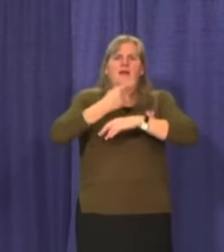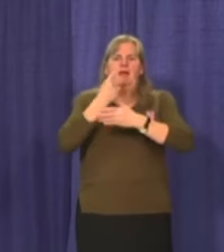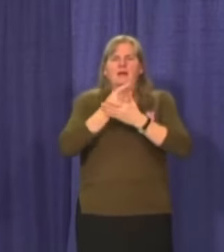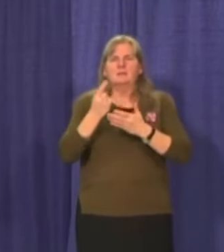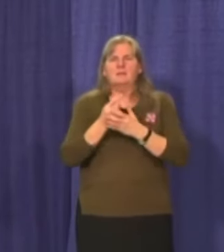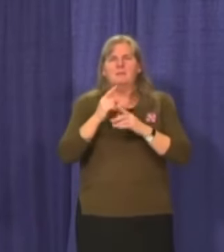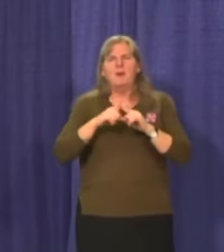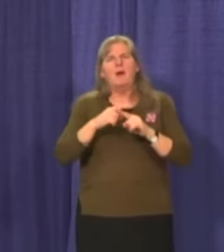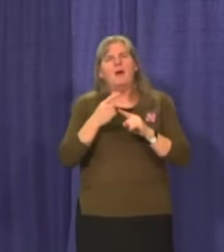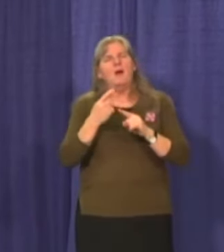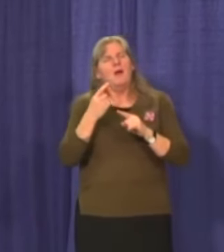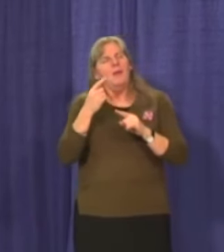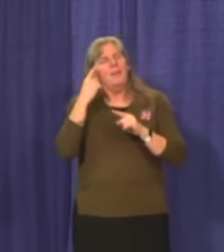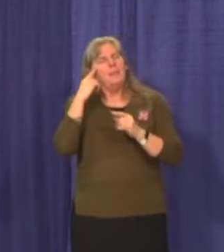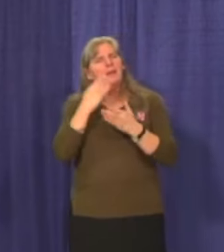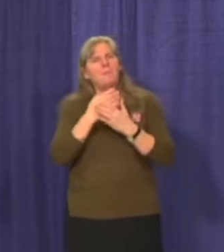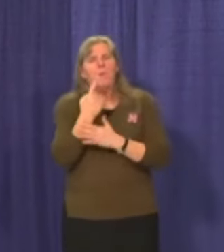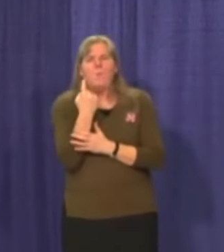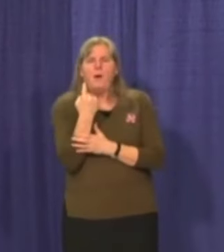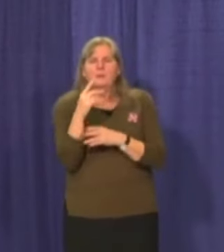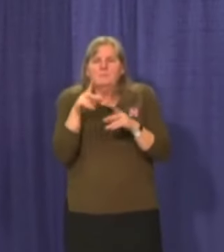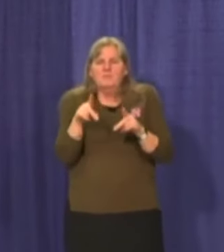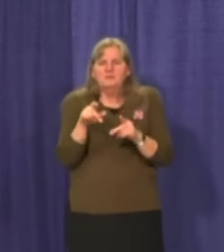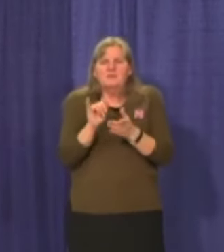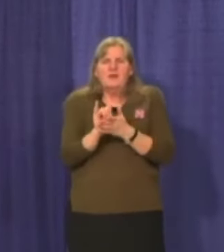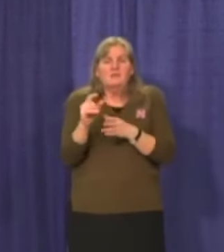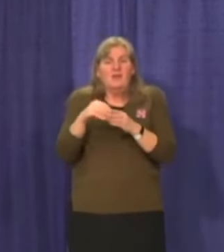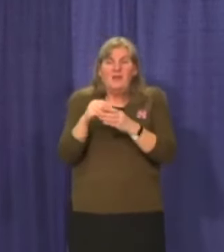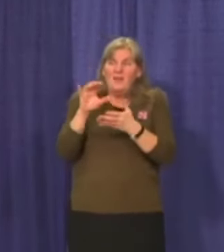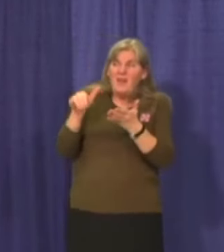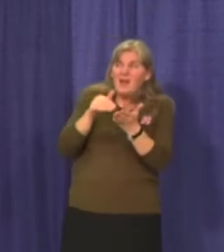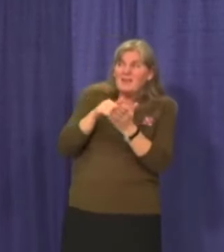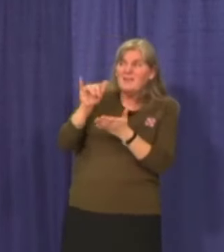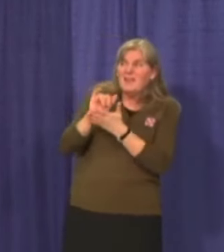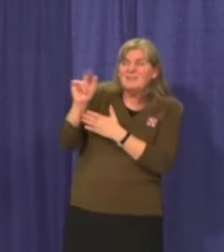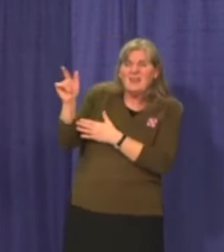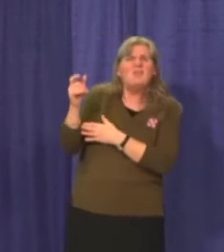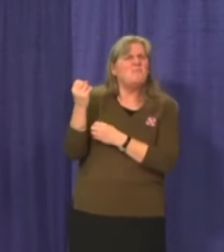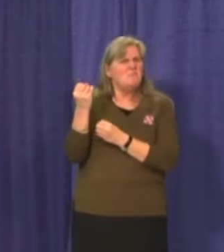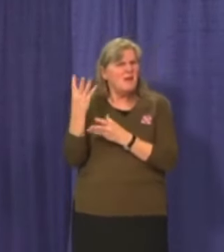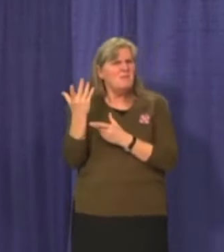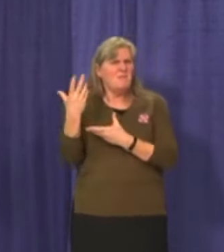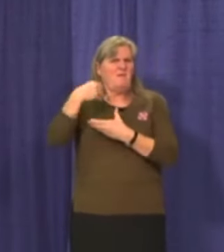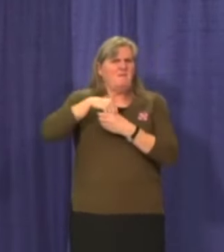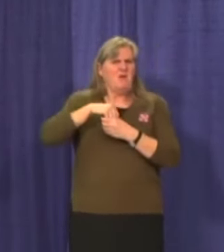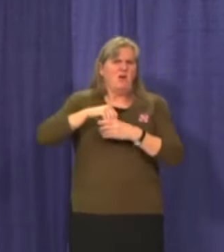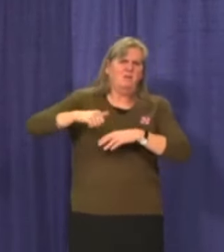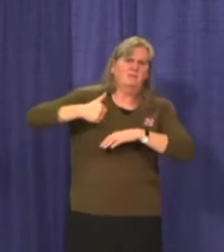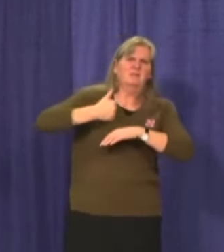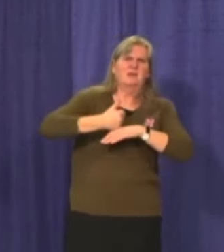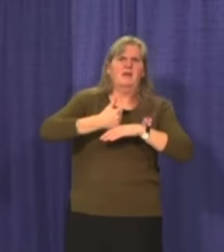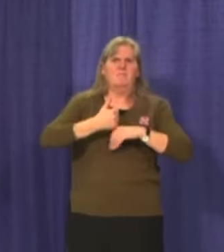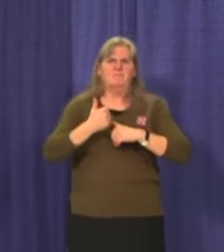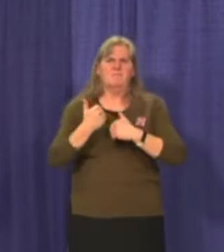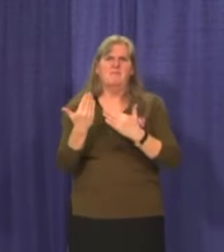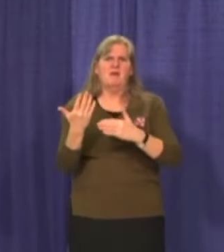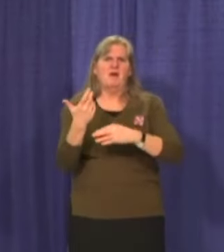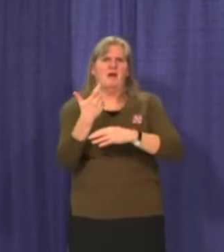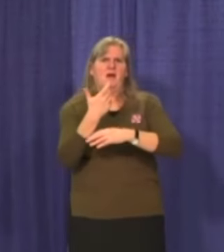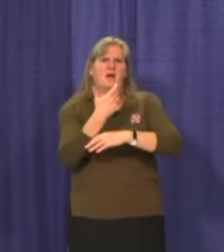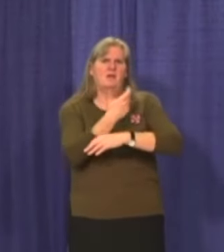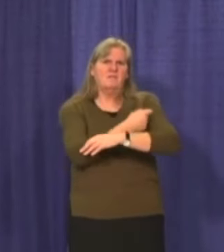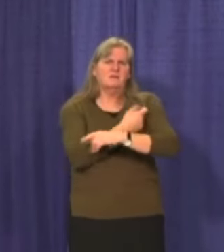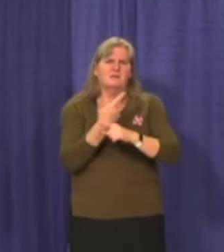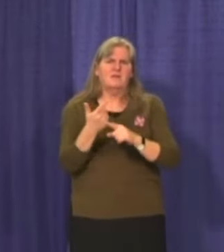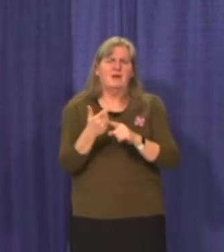person in, in the clinic here. There's, there's lots of people doing that vaccination. So we just want it to happen. And to